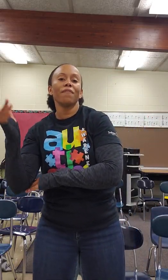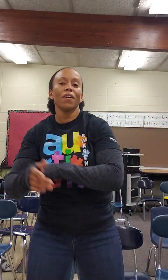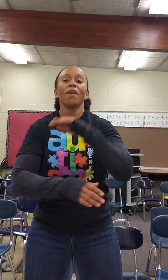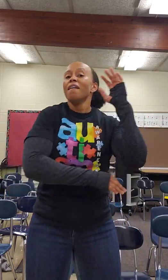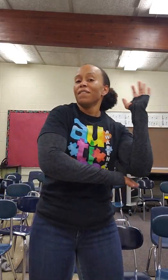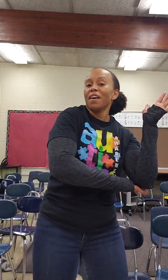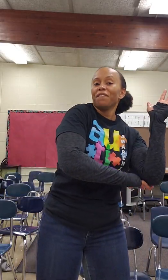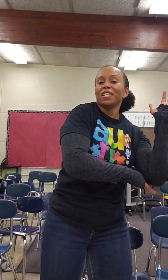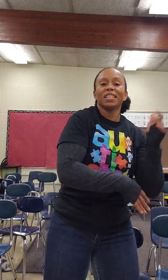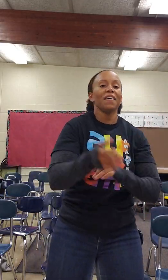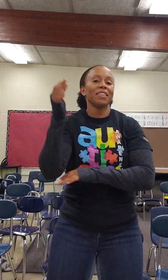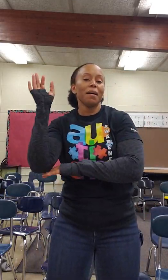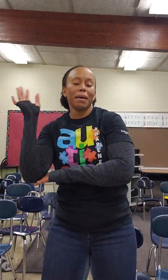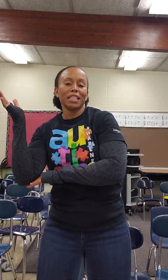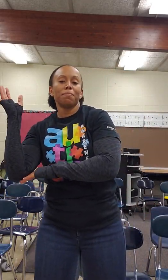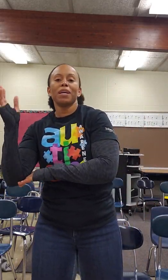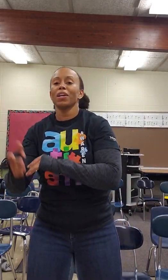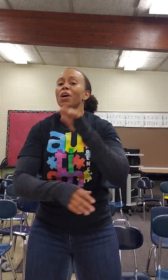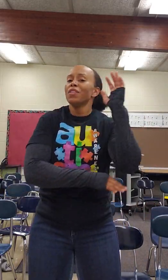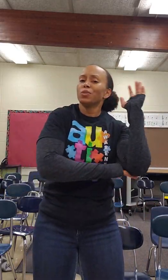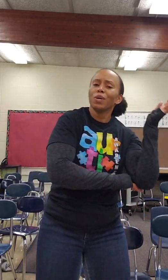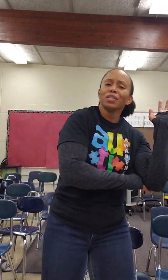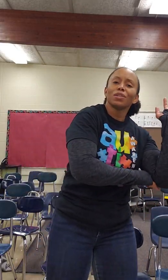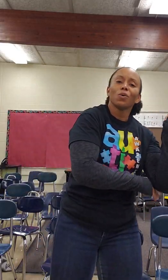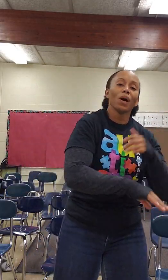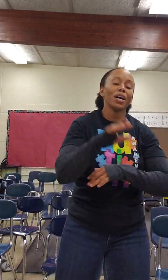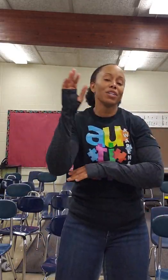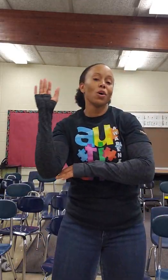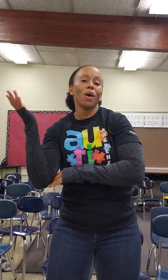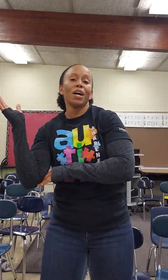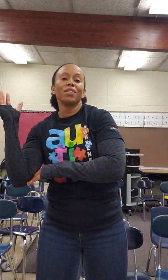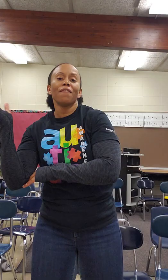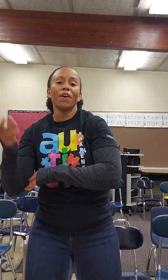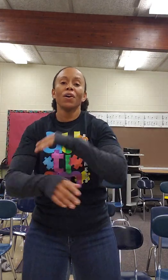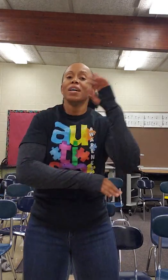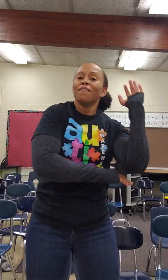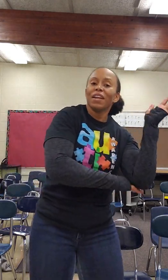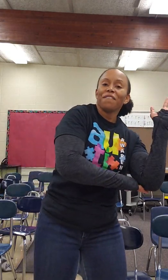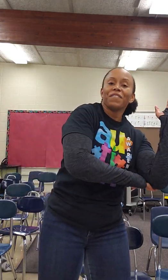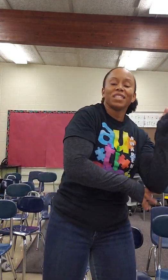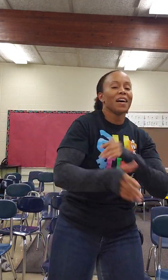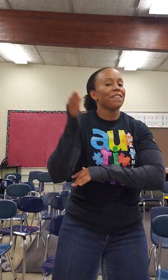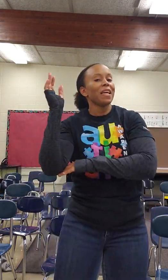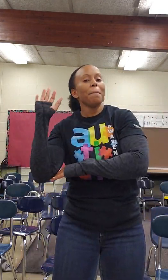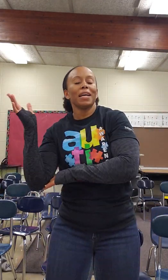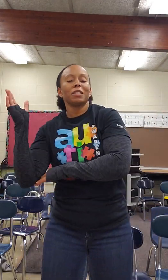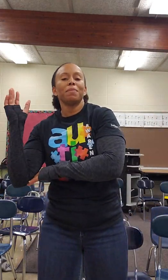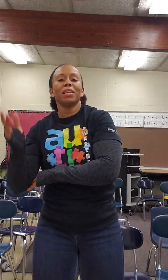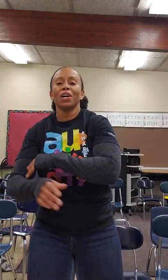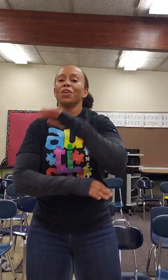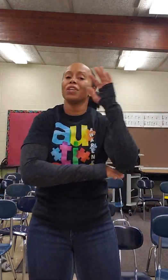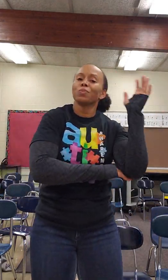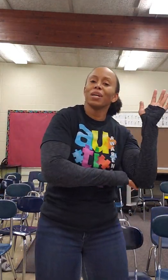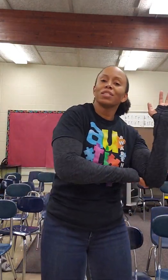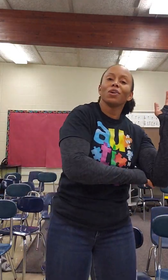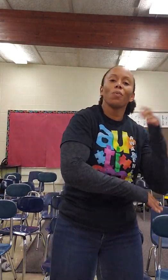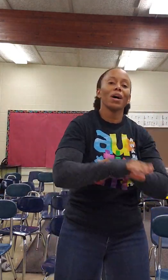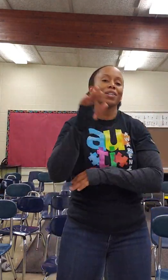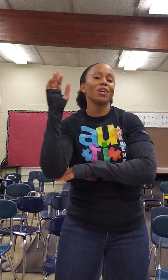fluffy stuff that makes me glow. Cool. winter wonder wonderful fluffy stuff that makes me glow there's winter wonder